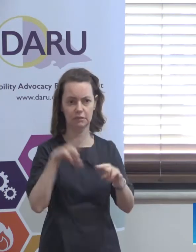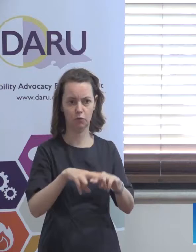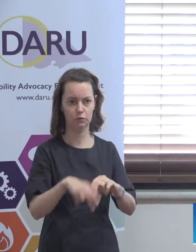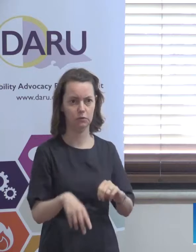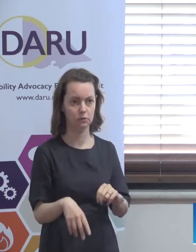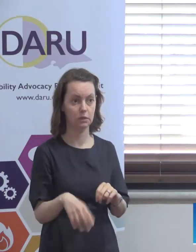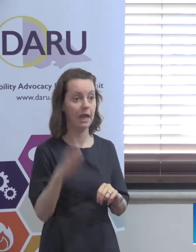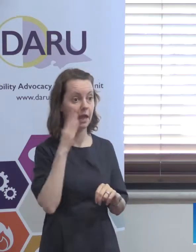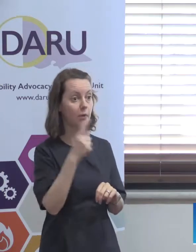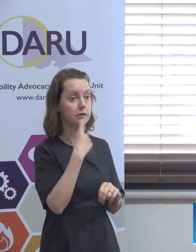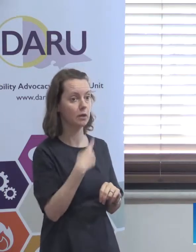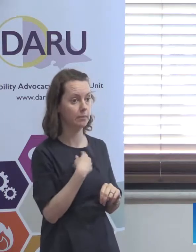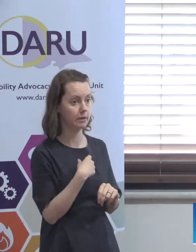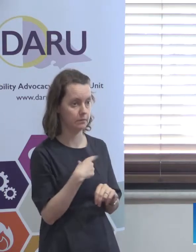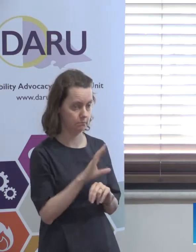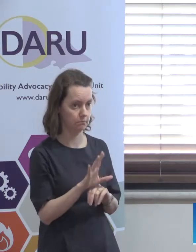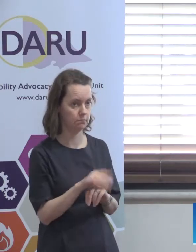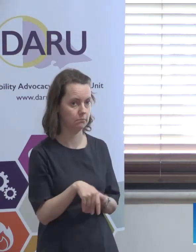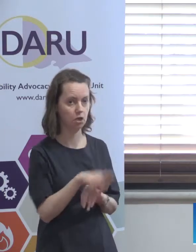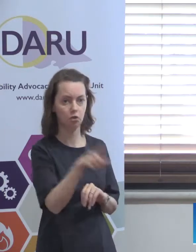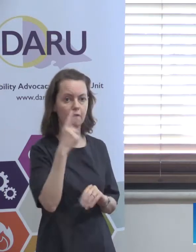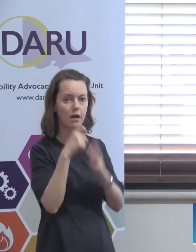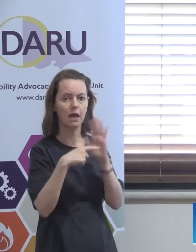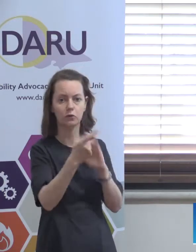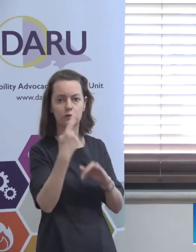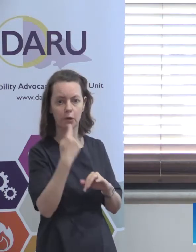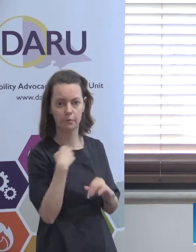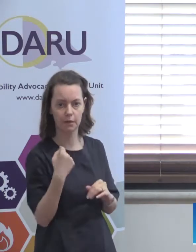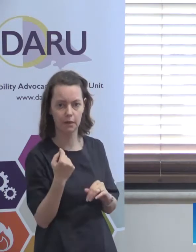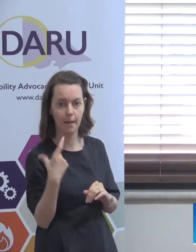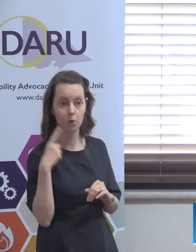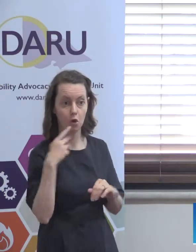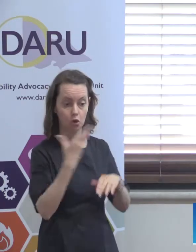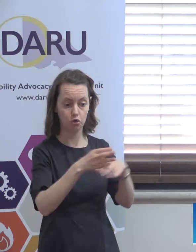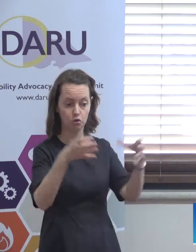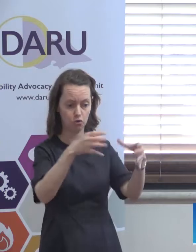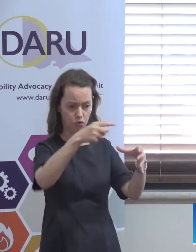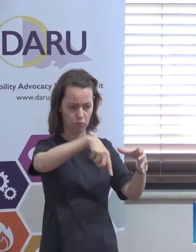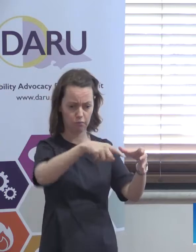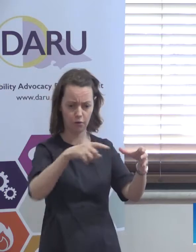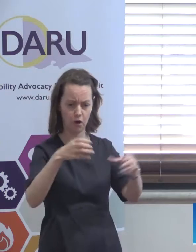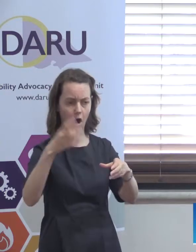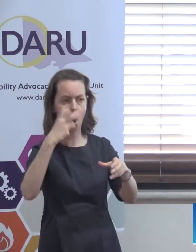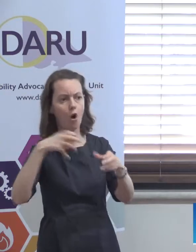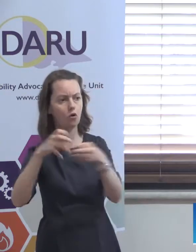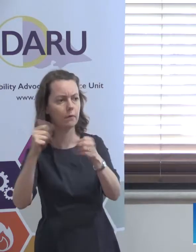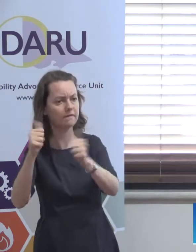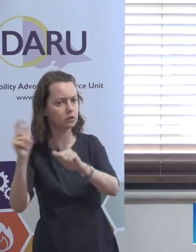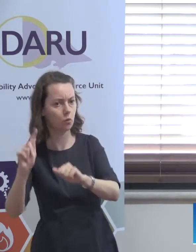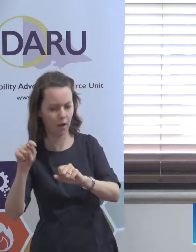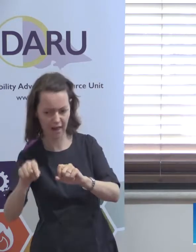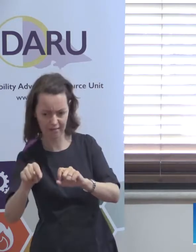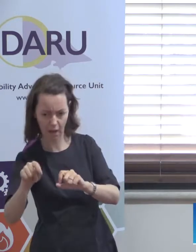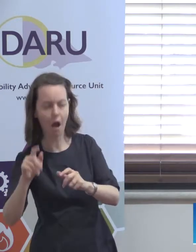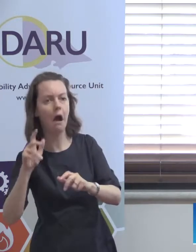important for advocates to know clearly as this new commission comes in, what is it replacing and where would you now be